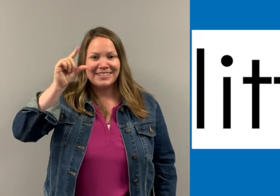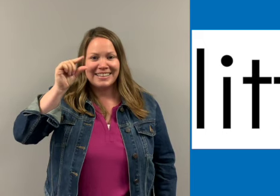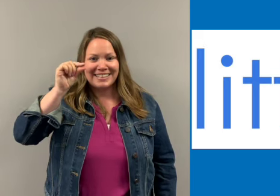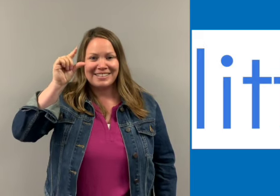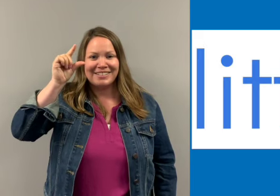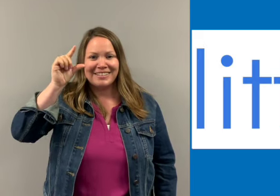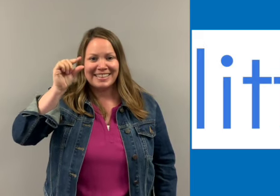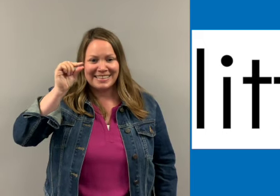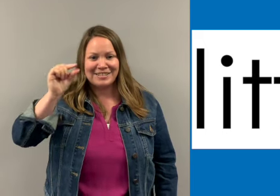little, little.